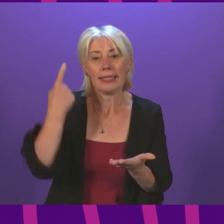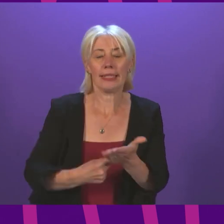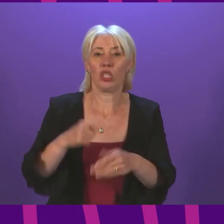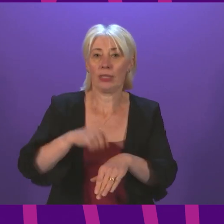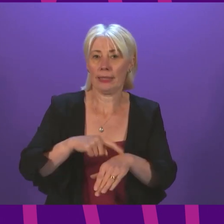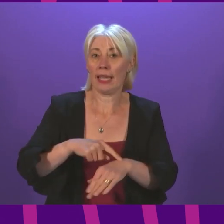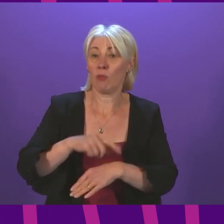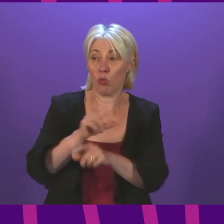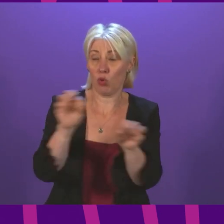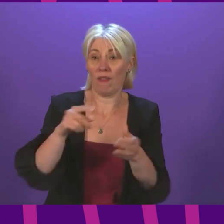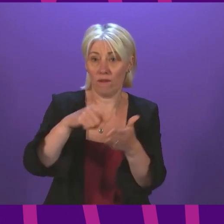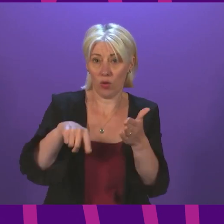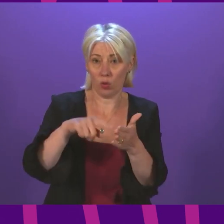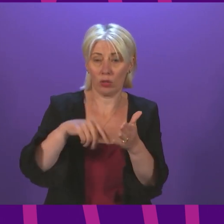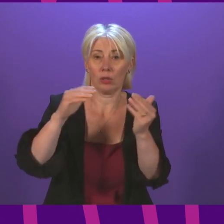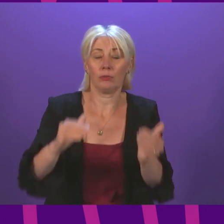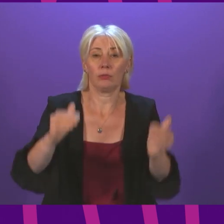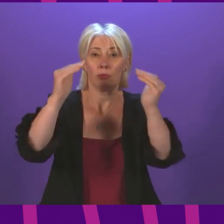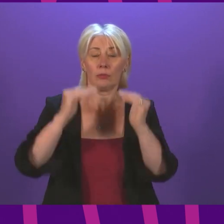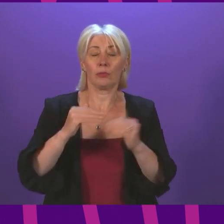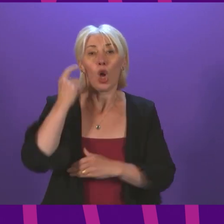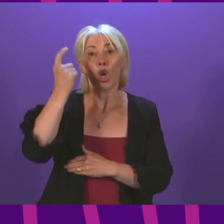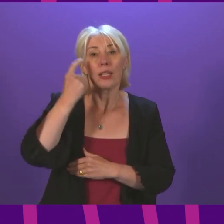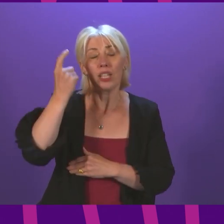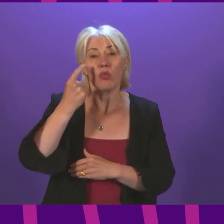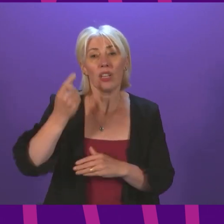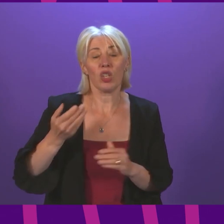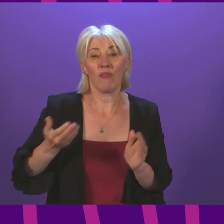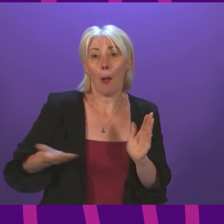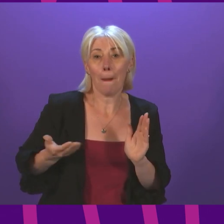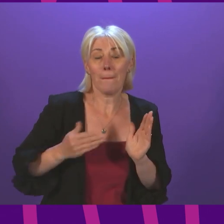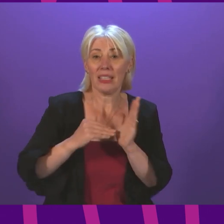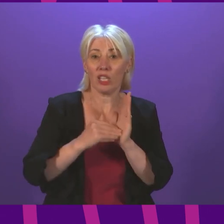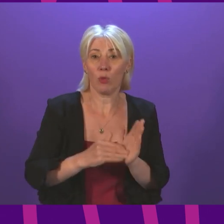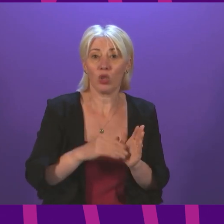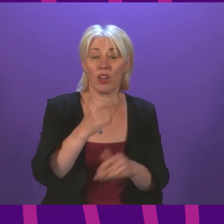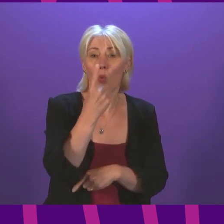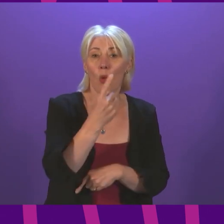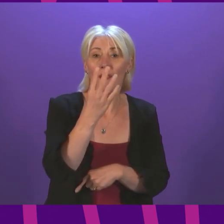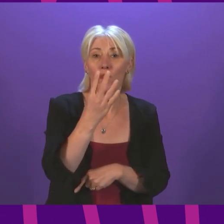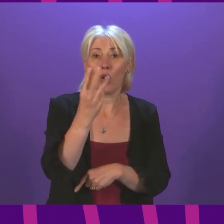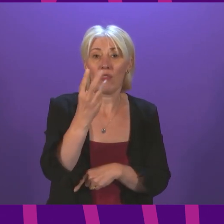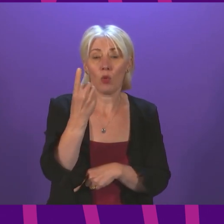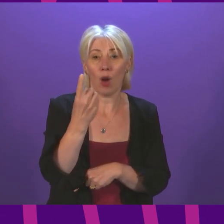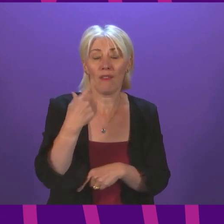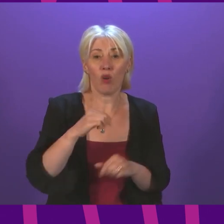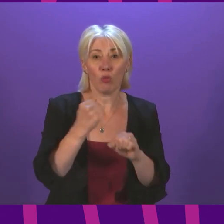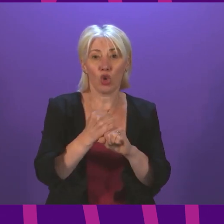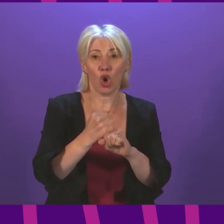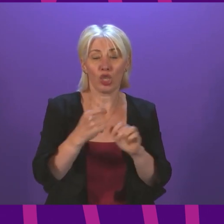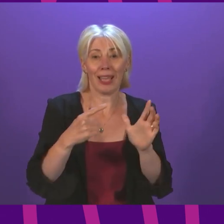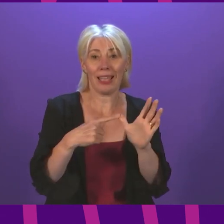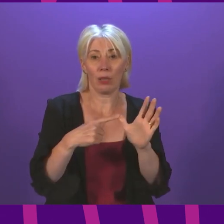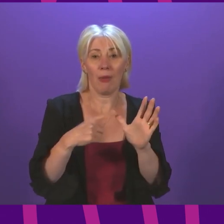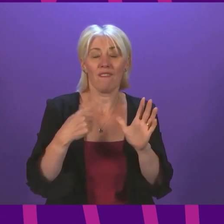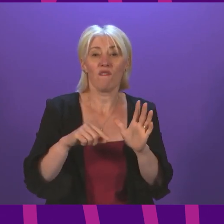time. The next item of business is consideration of Business Motion 1431 in the name of George Adam on behalf of